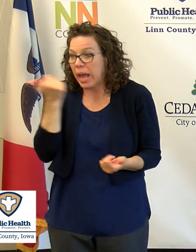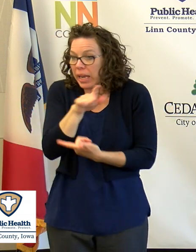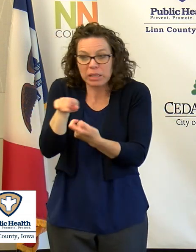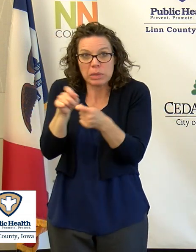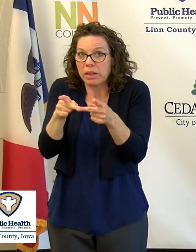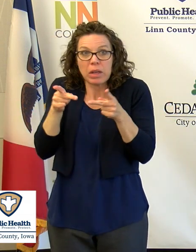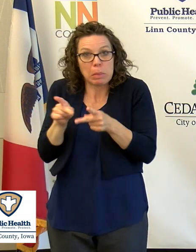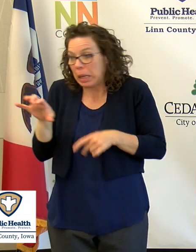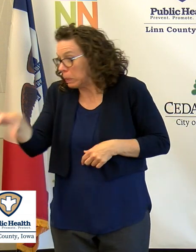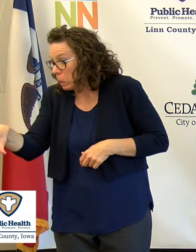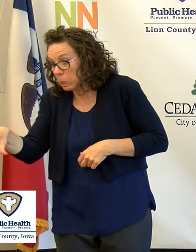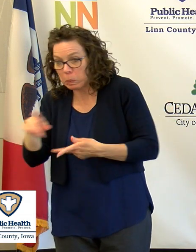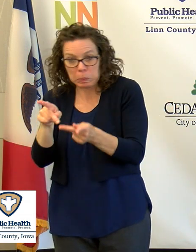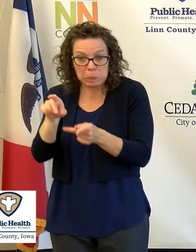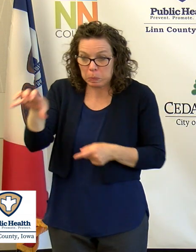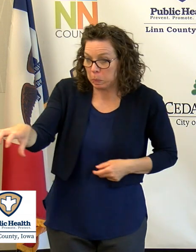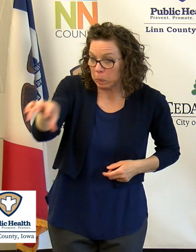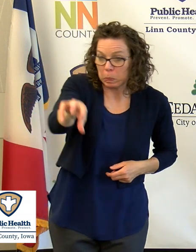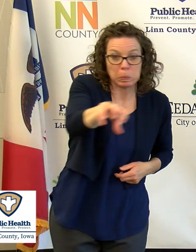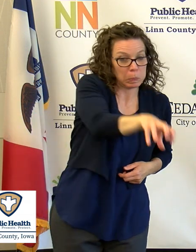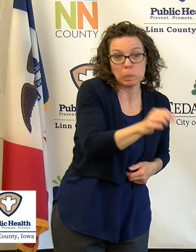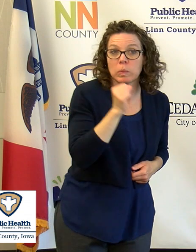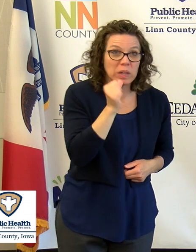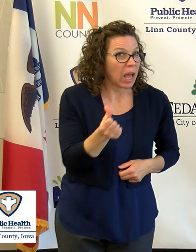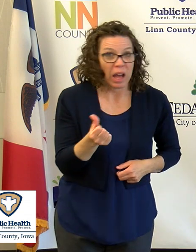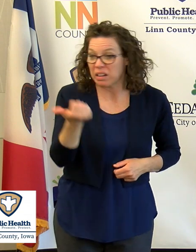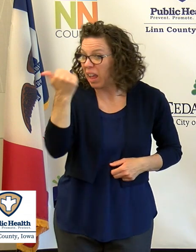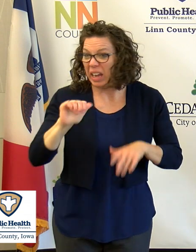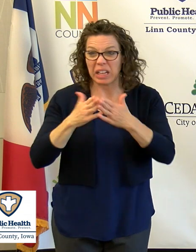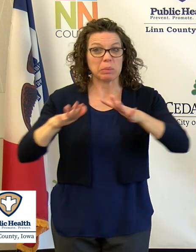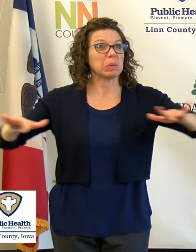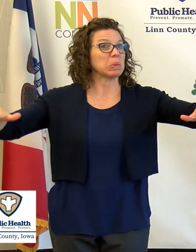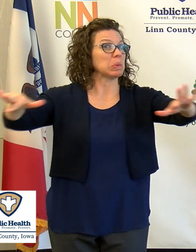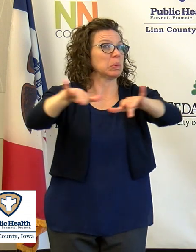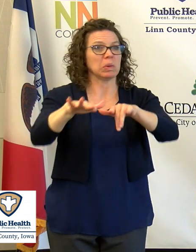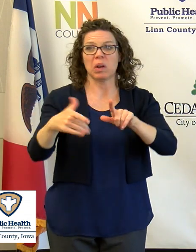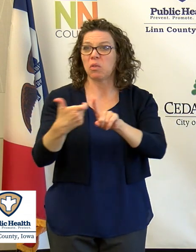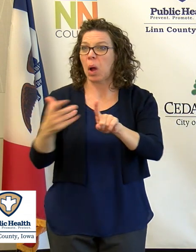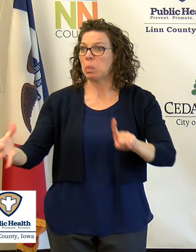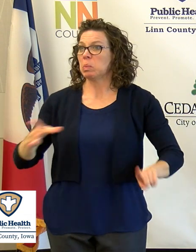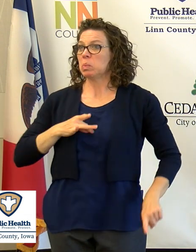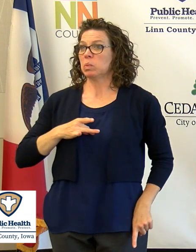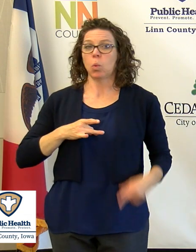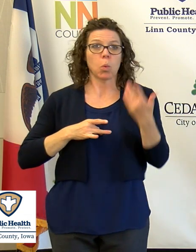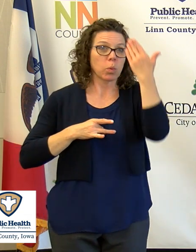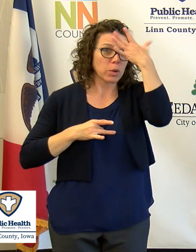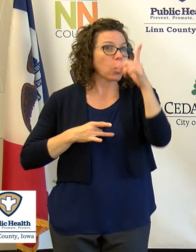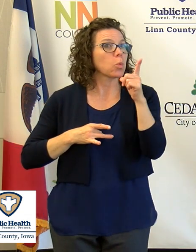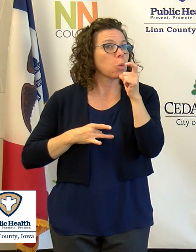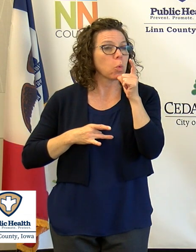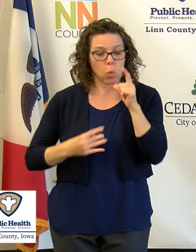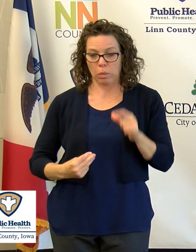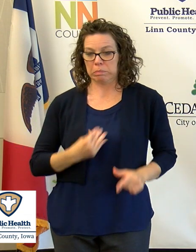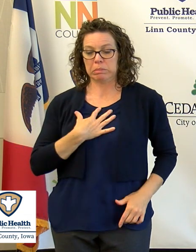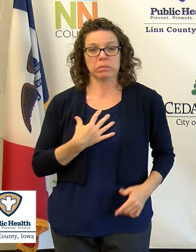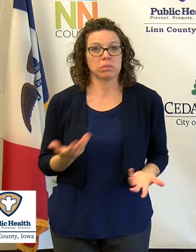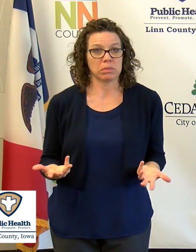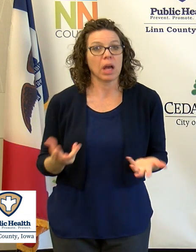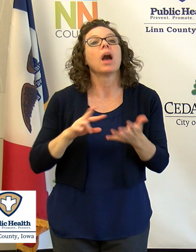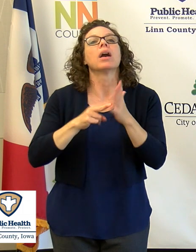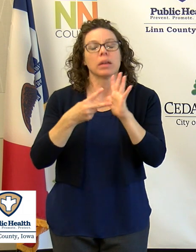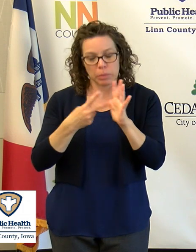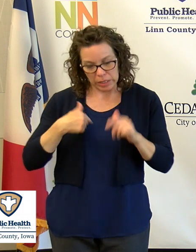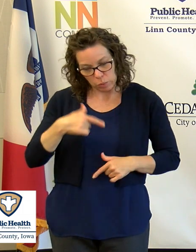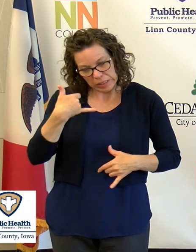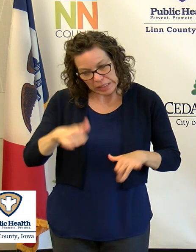to an identified outbreak. this is a clear indication that we still have work to do to slow the